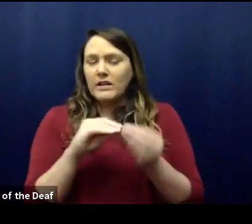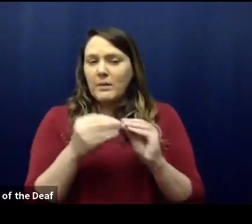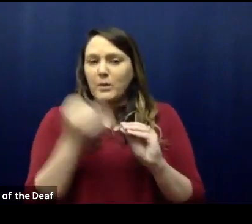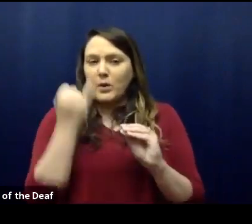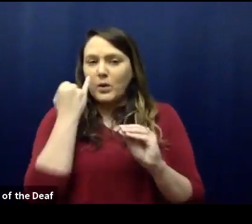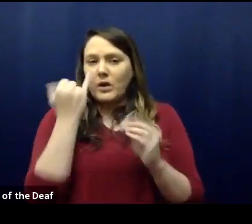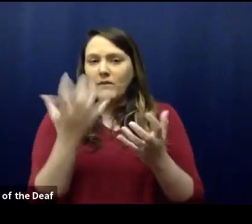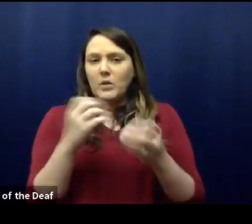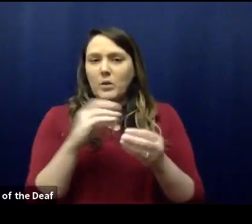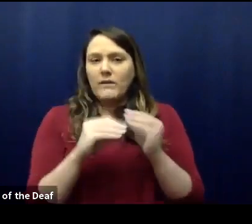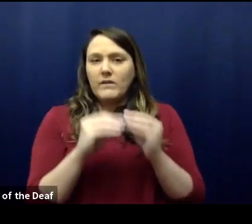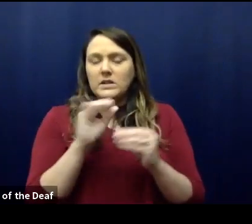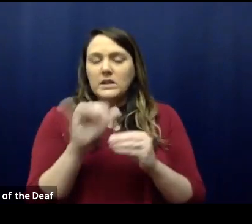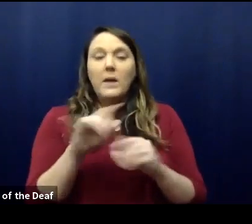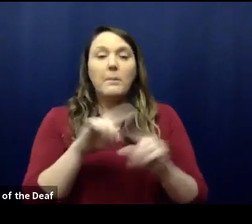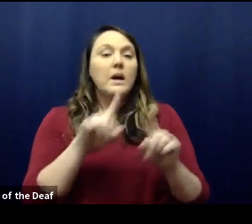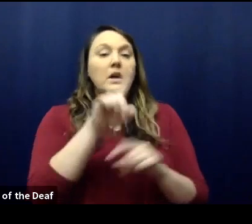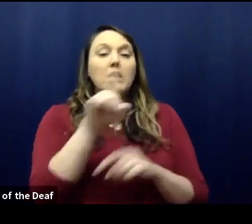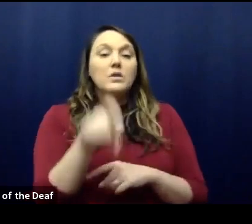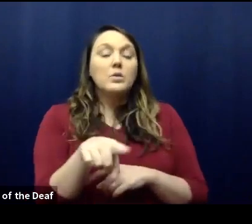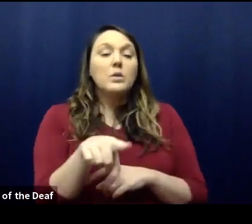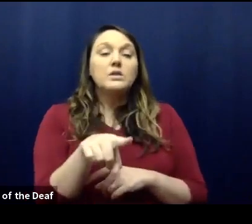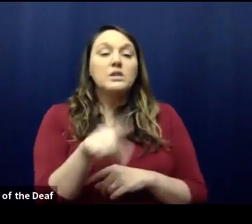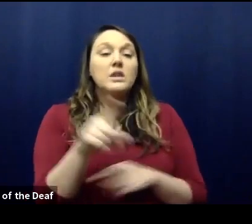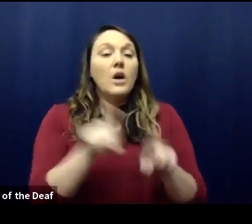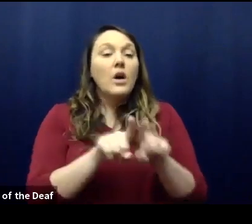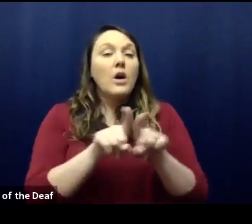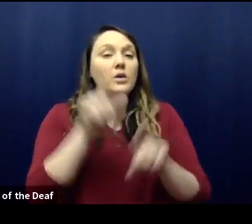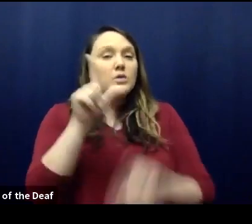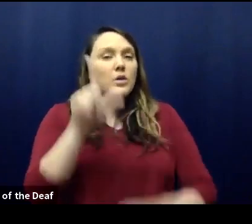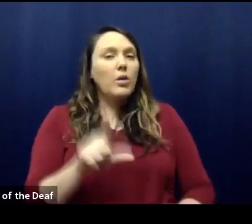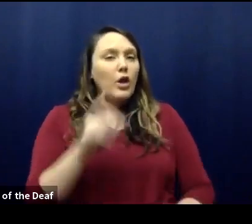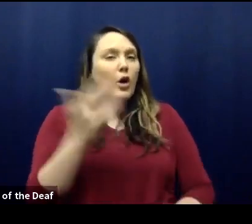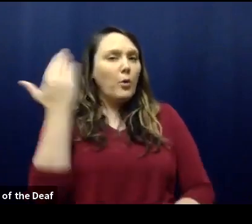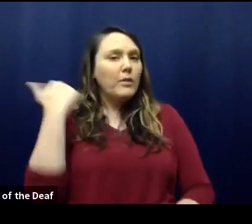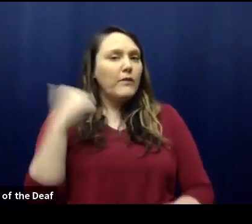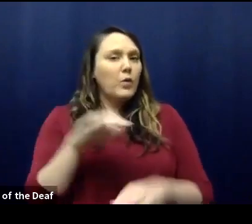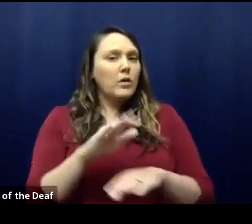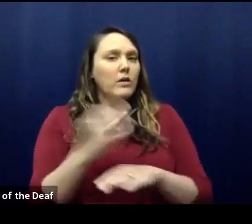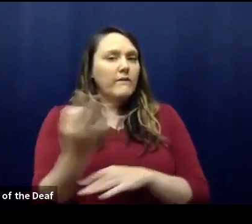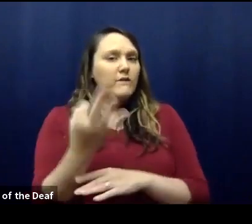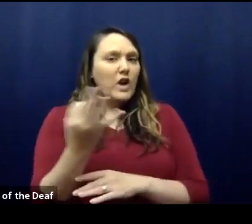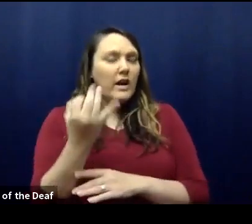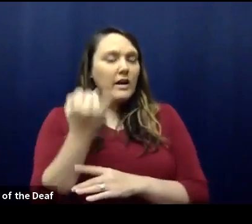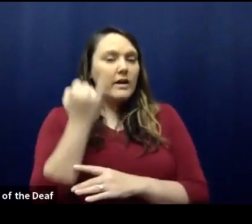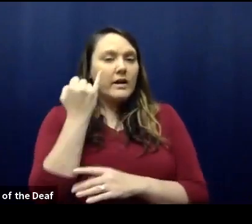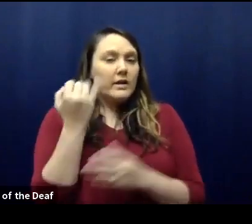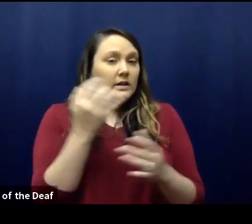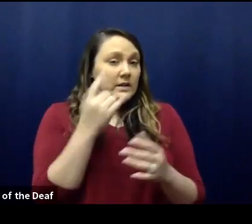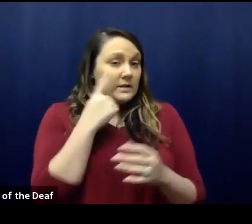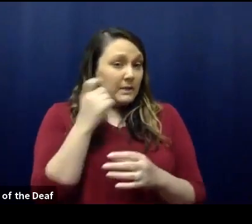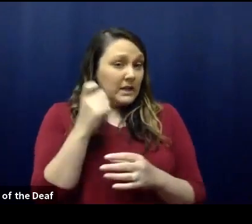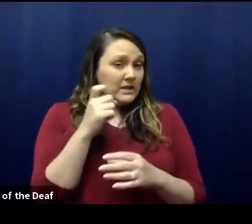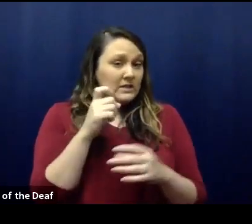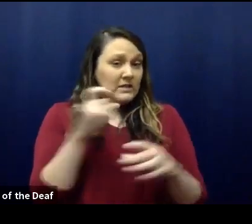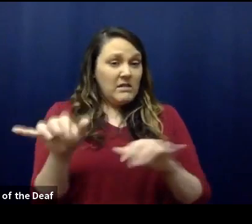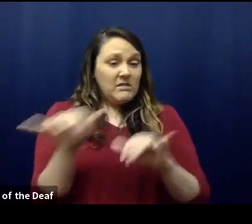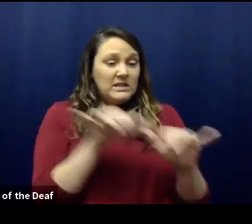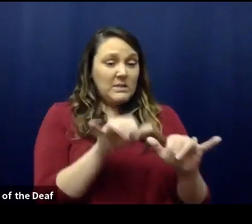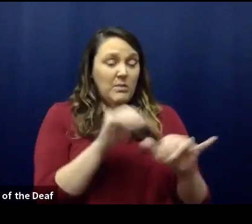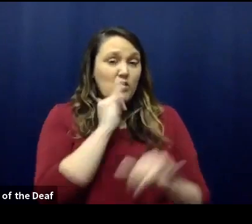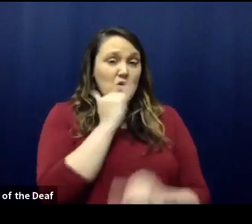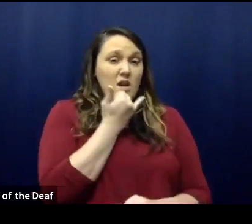correct that, but his question was they were also pretty low before on Friday. Is this due to a similar data reporting error that caused the